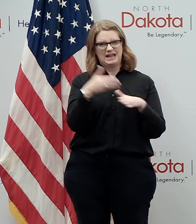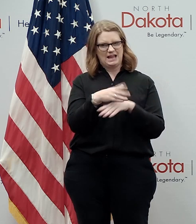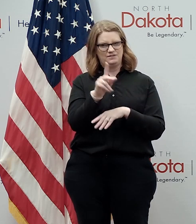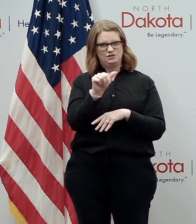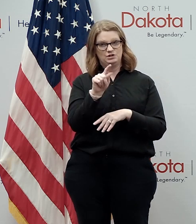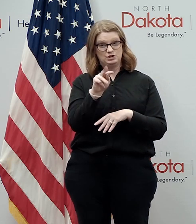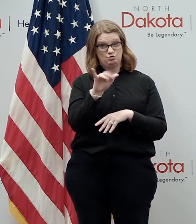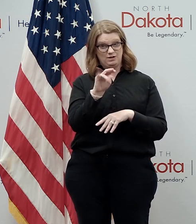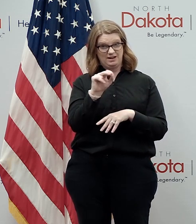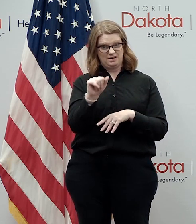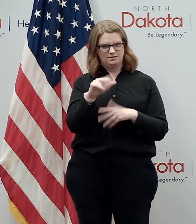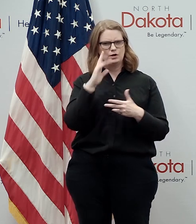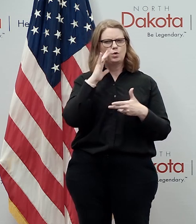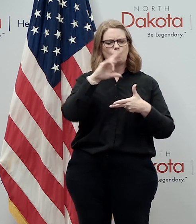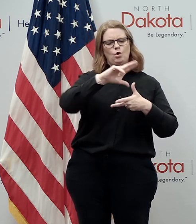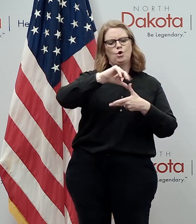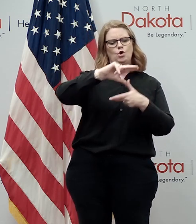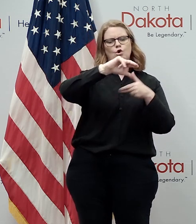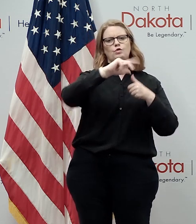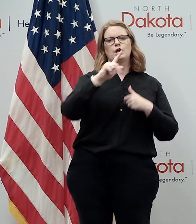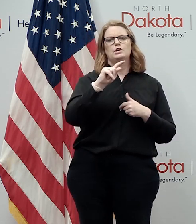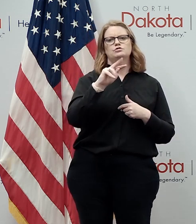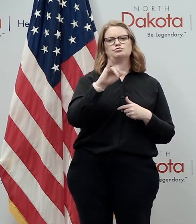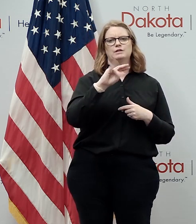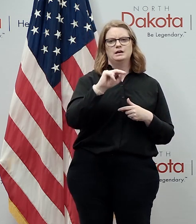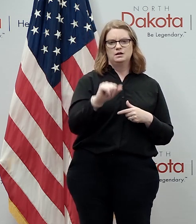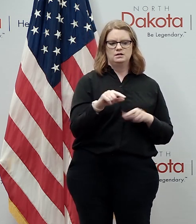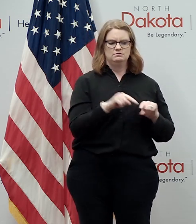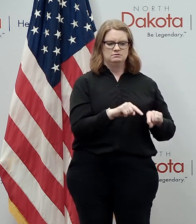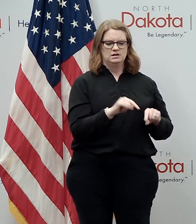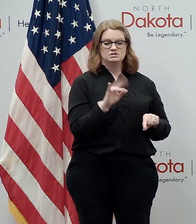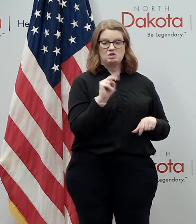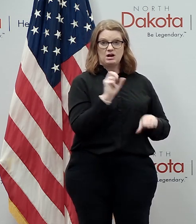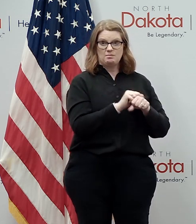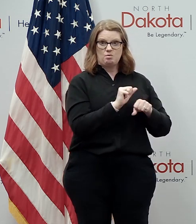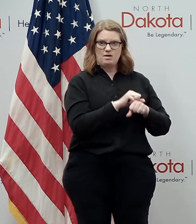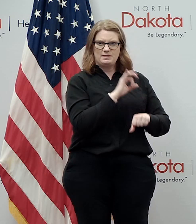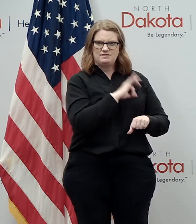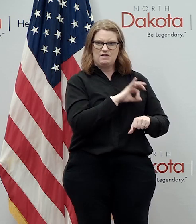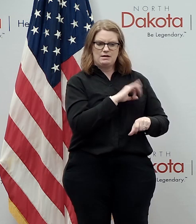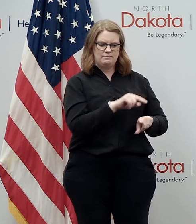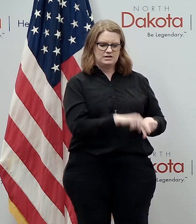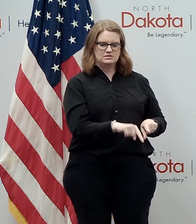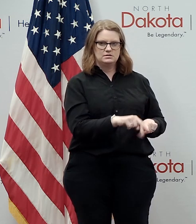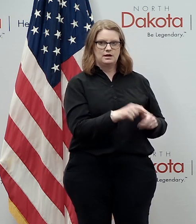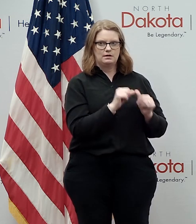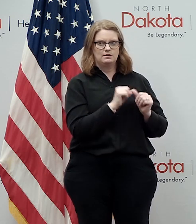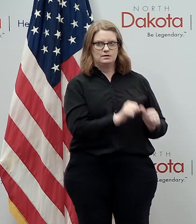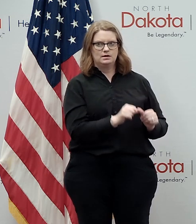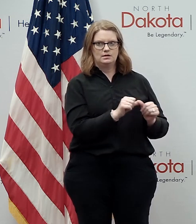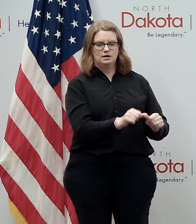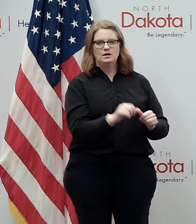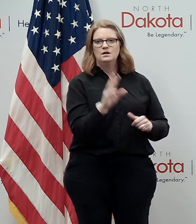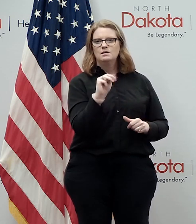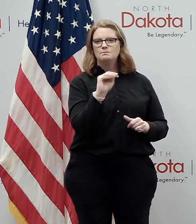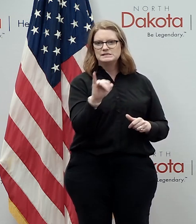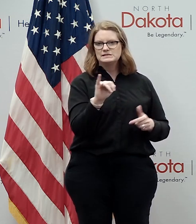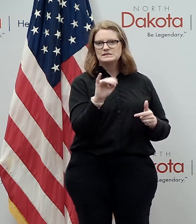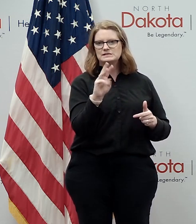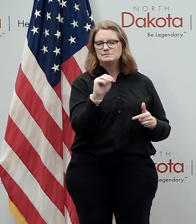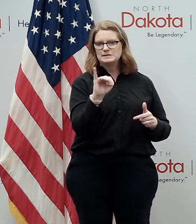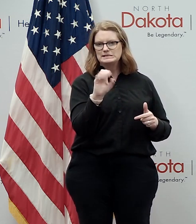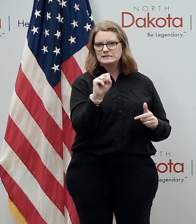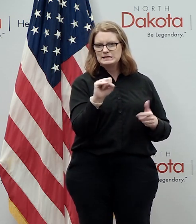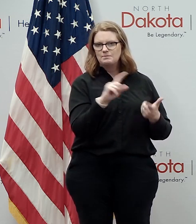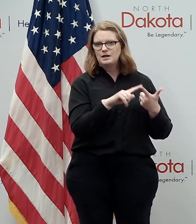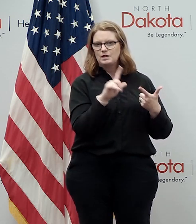kept extending unemployment benefits for people in that area. if you talk to the governors from those states, Mississippi, Louisiana, and other, it actually